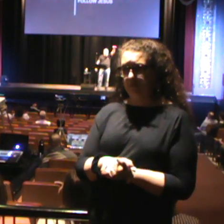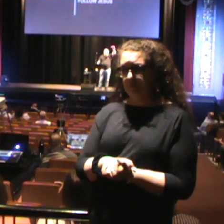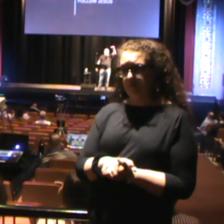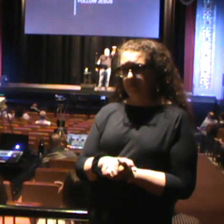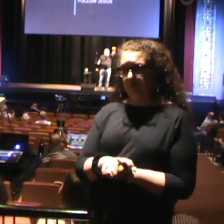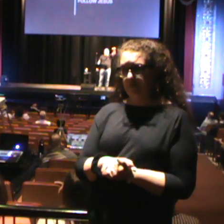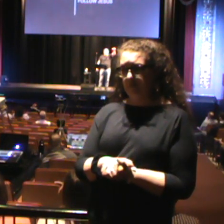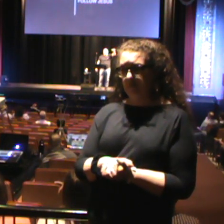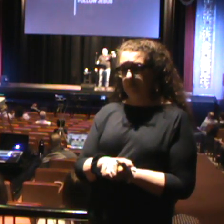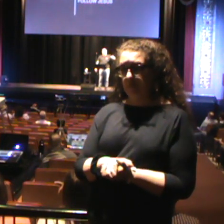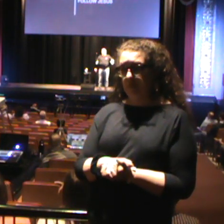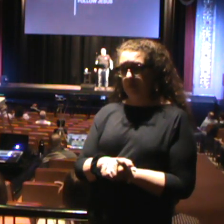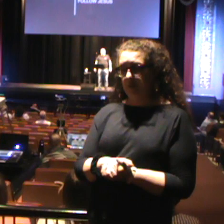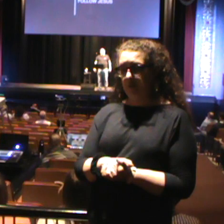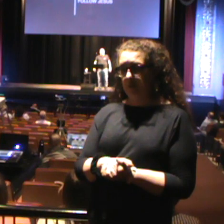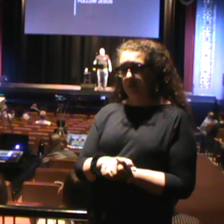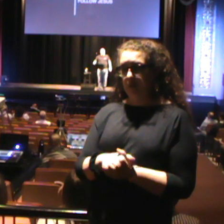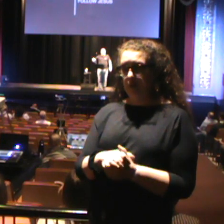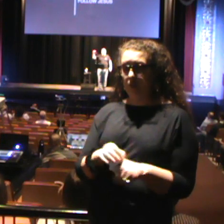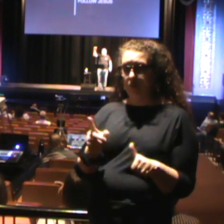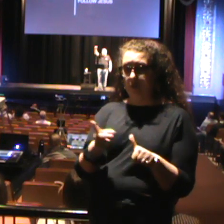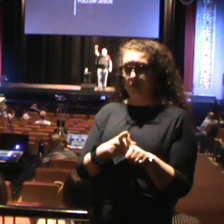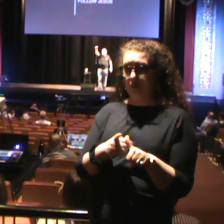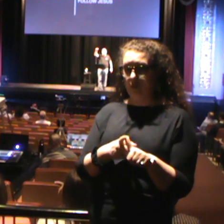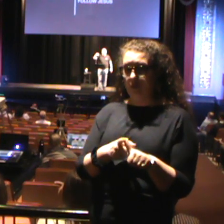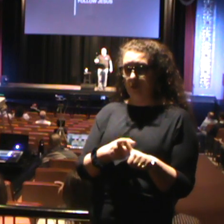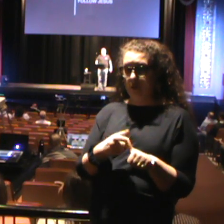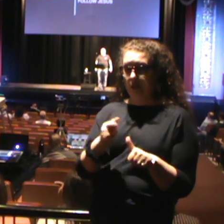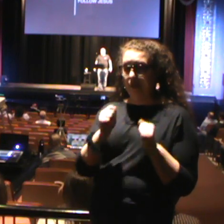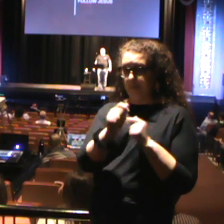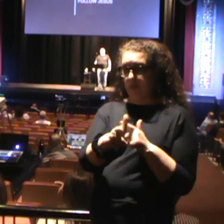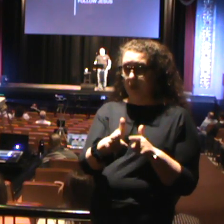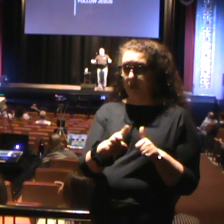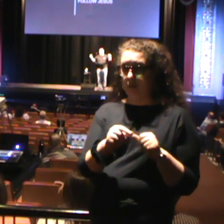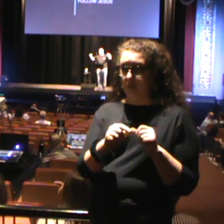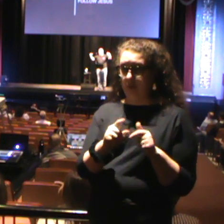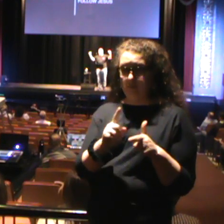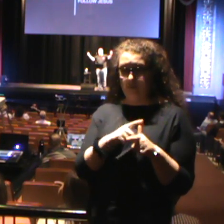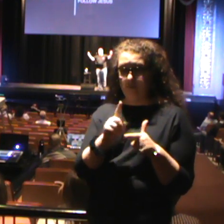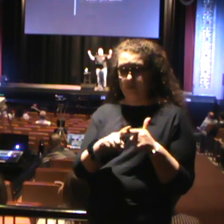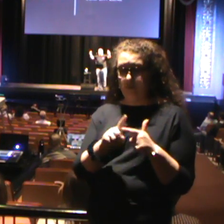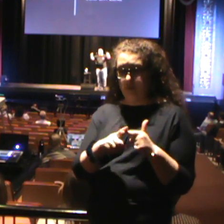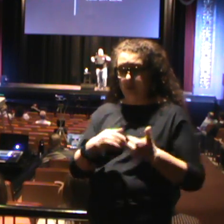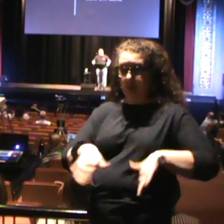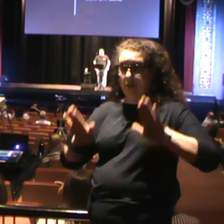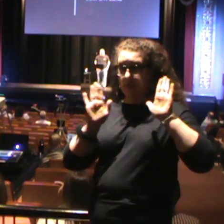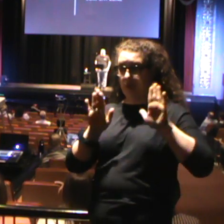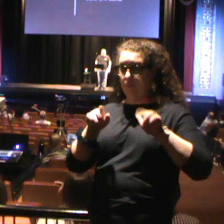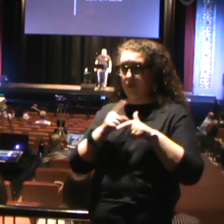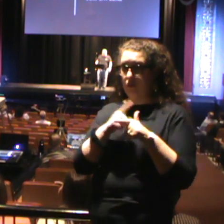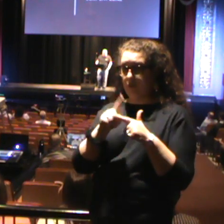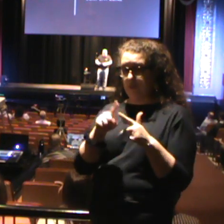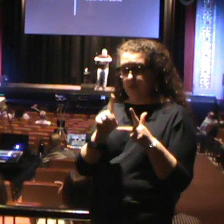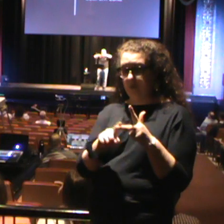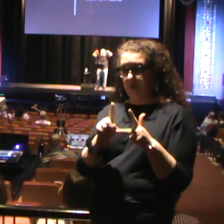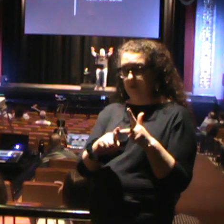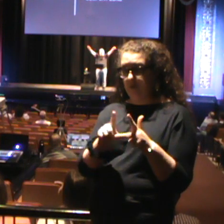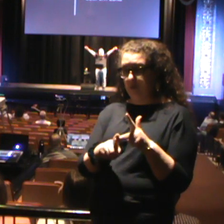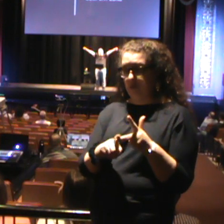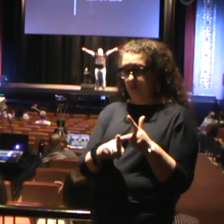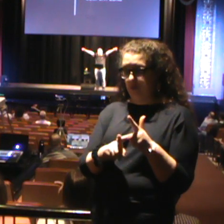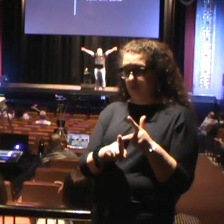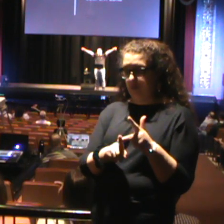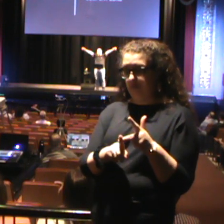we've got to do immediate, and we've got to do sacrificial. But thirdly, we see in this text from verses 18 through